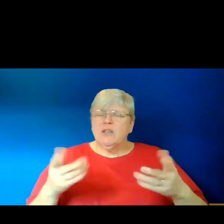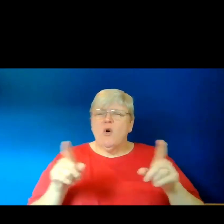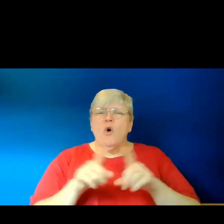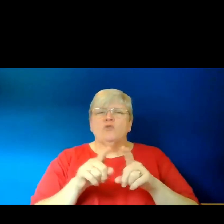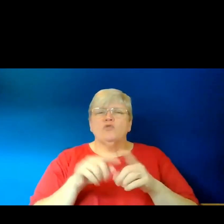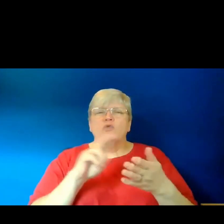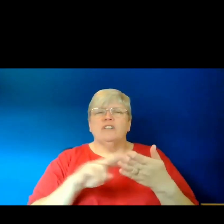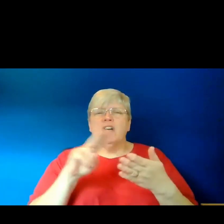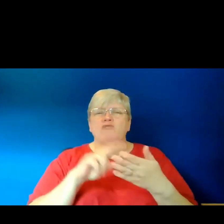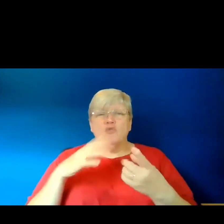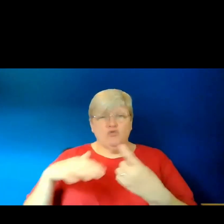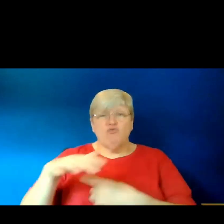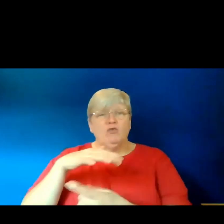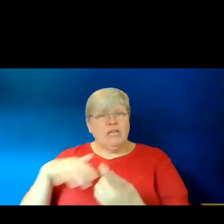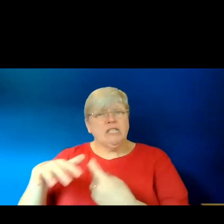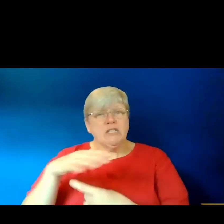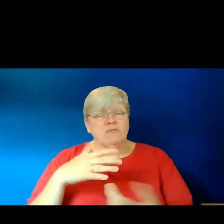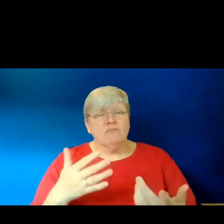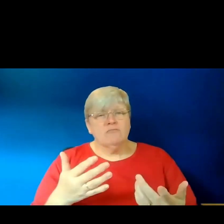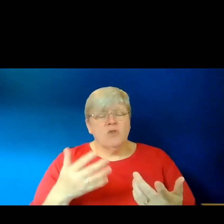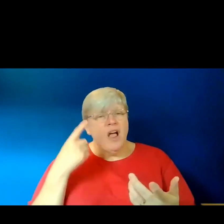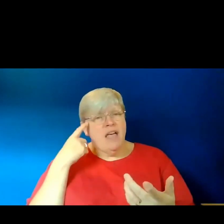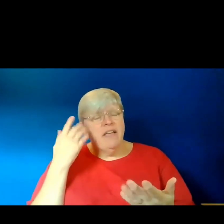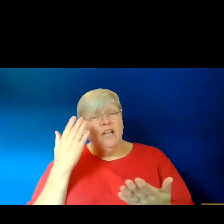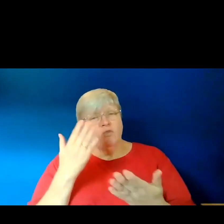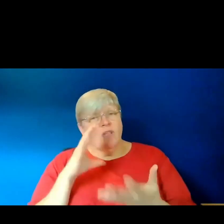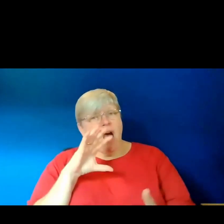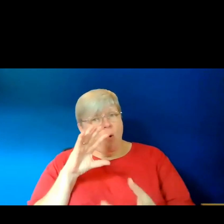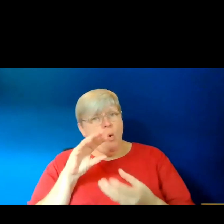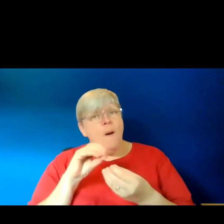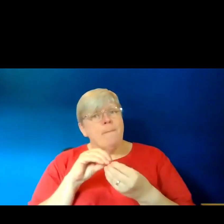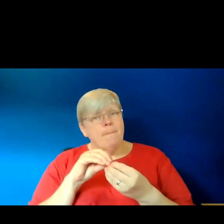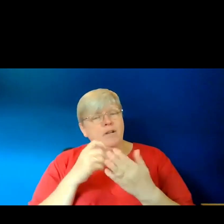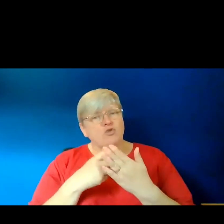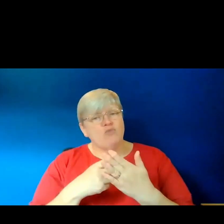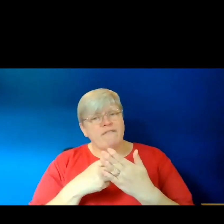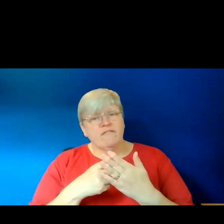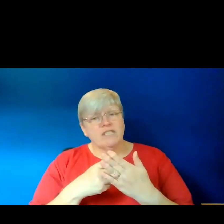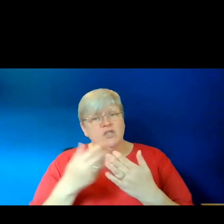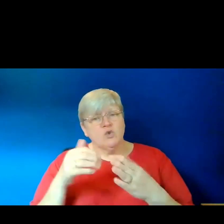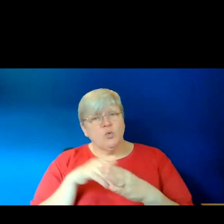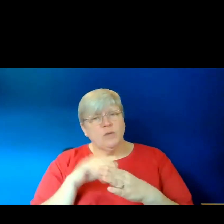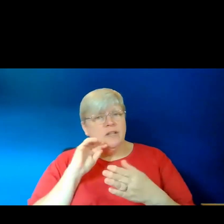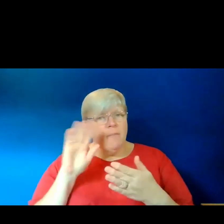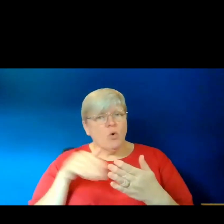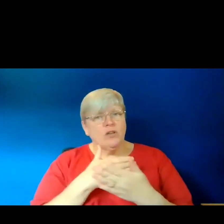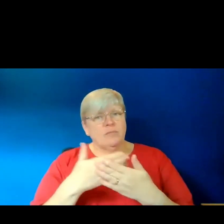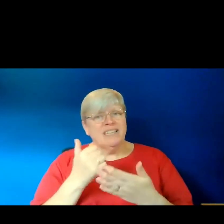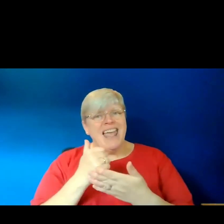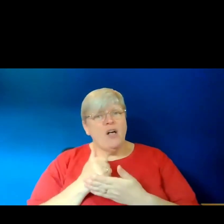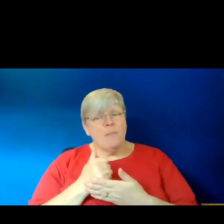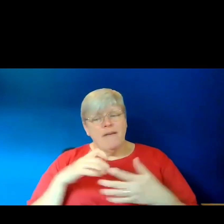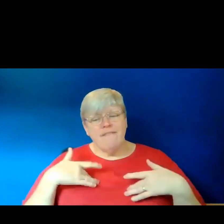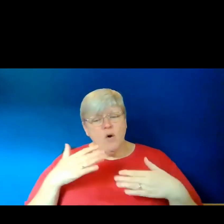natural surroundings. So I think that incorporating these references and really helped the poem feel more real,